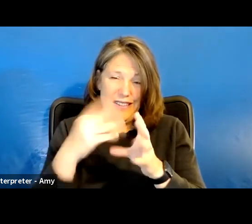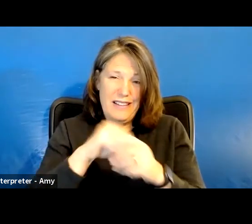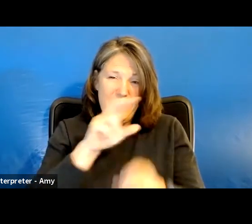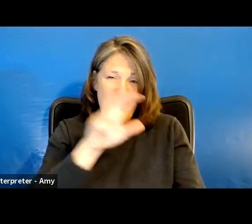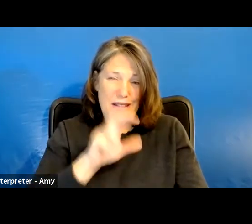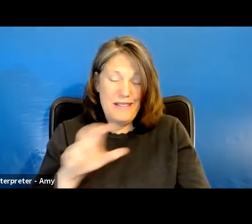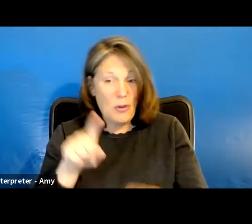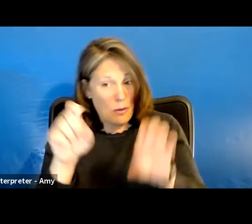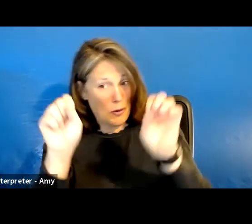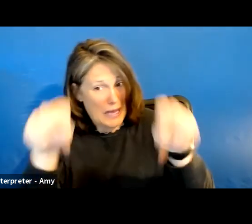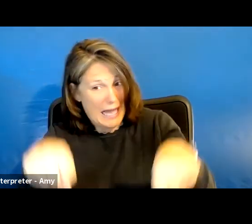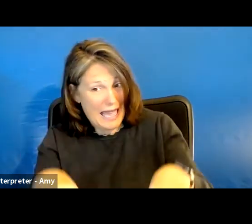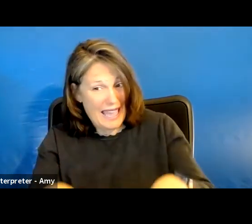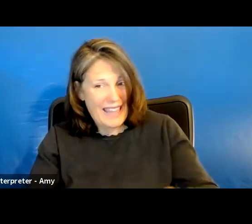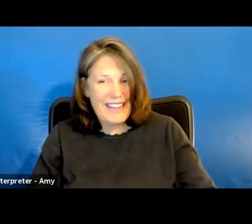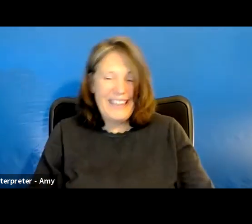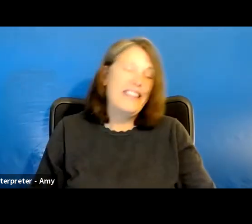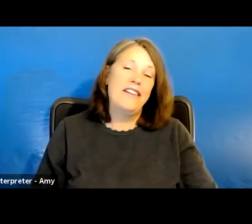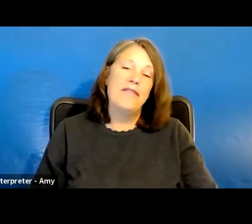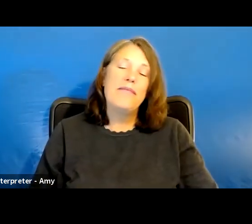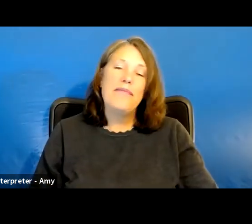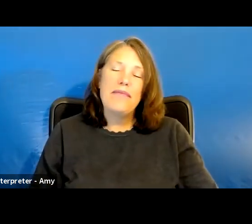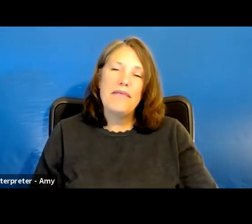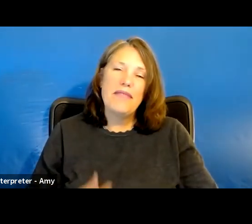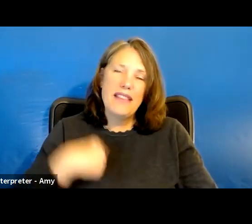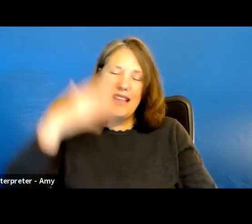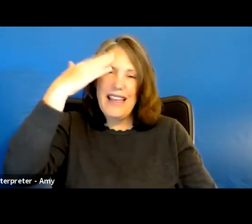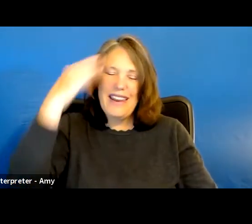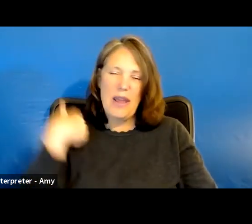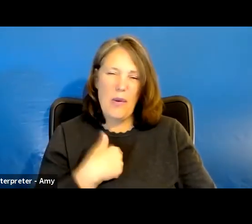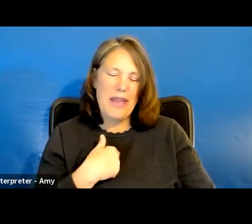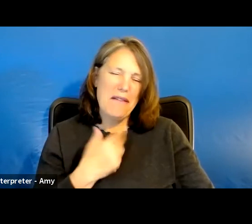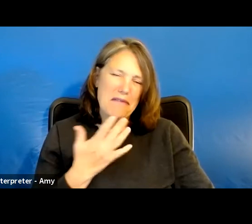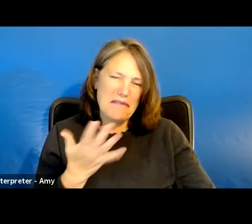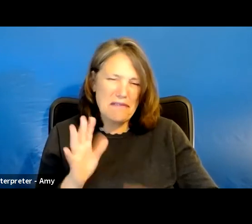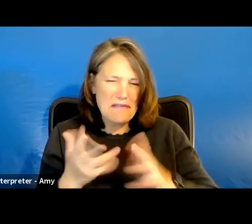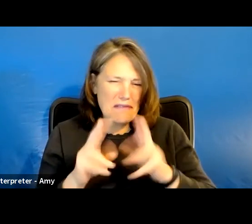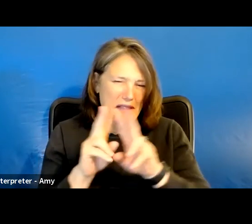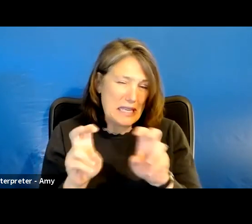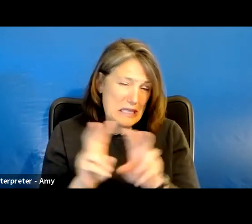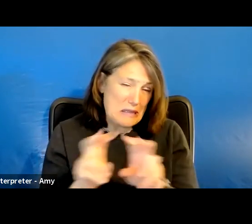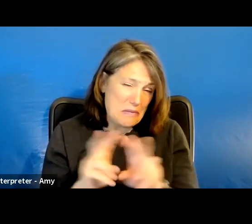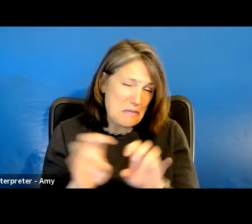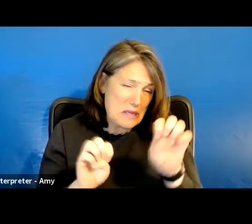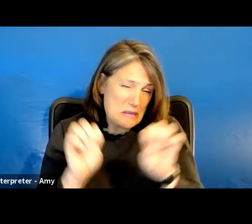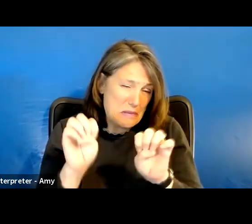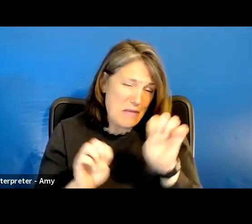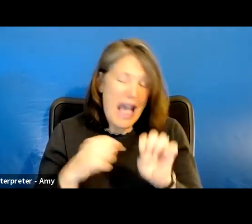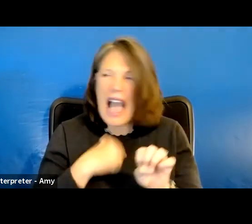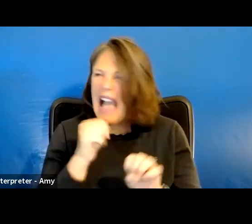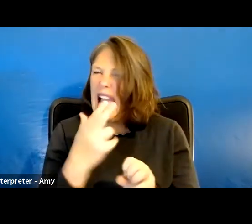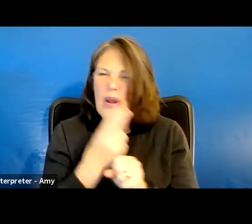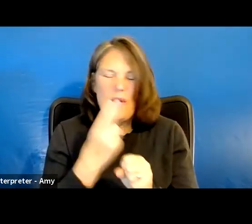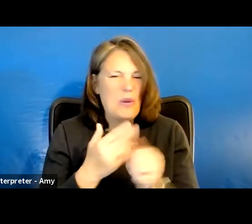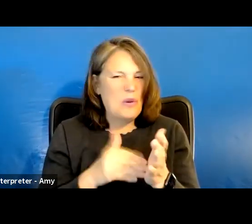You can, for sure. I know that we have experimented with that a lot. I don't personally use breakout sessions very often.